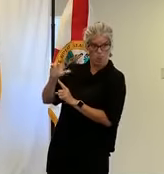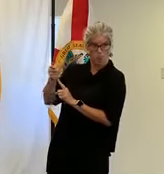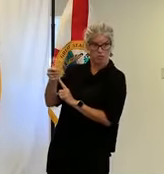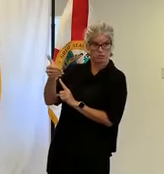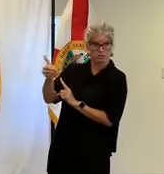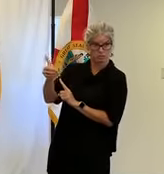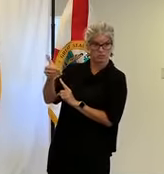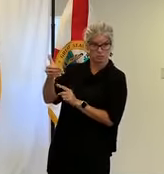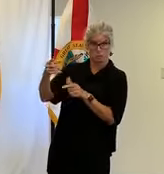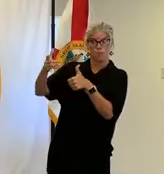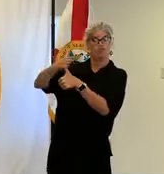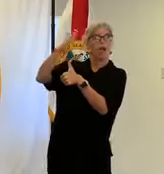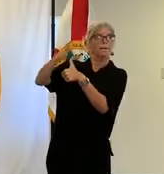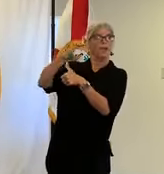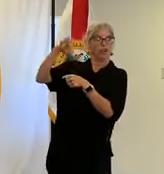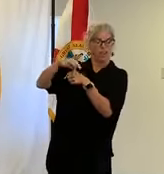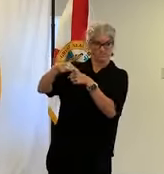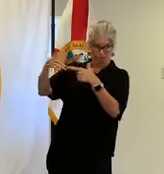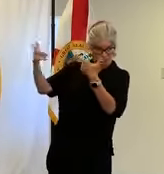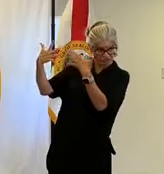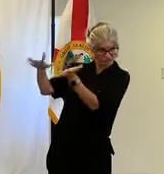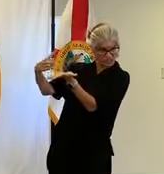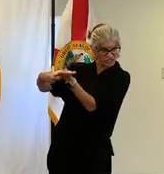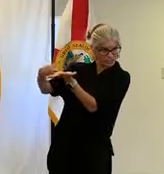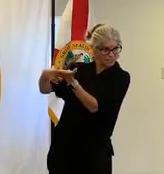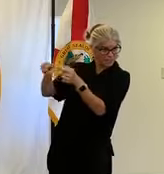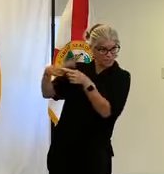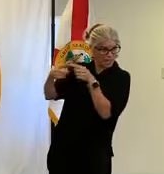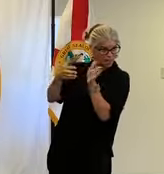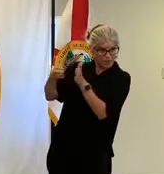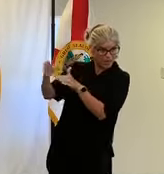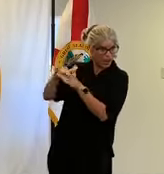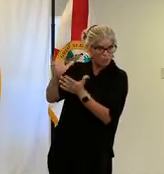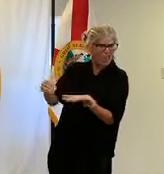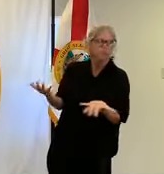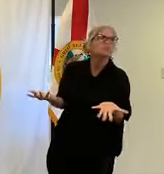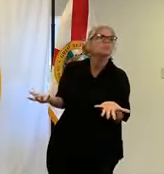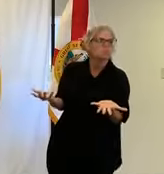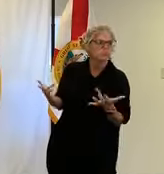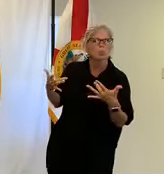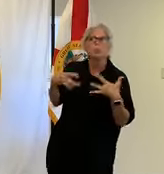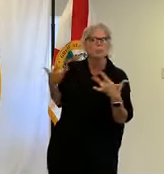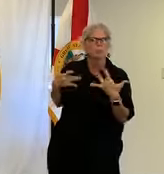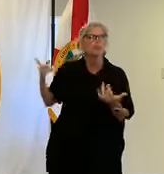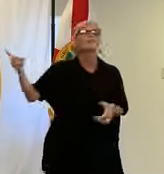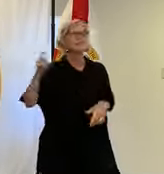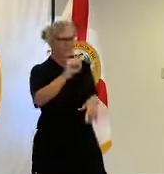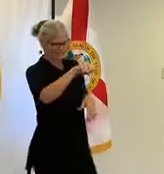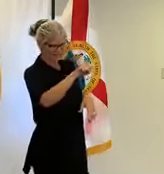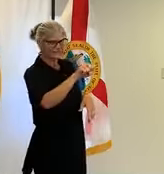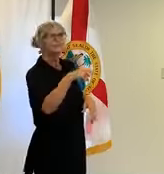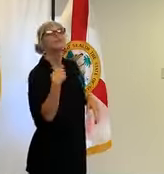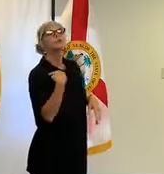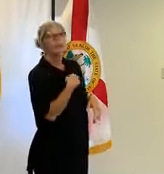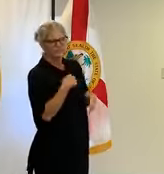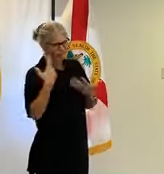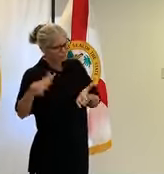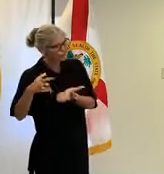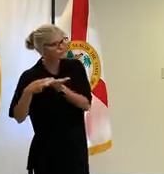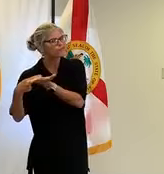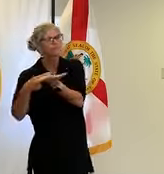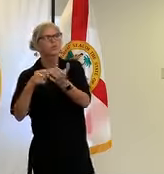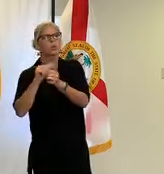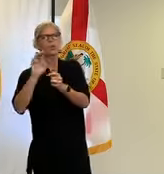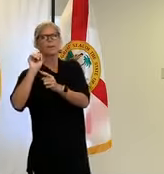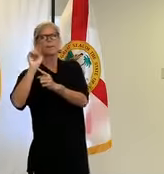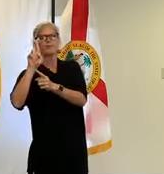we've been communicating with mr chambliss both on getting